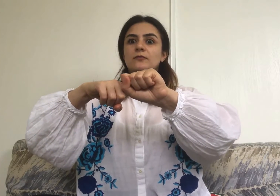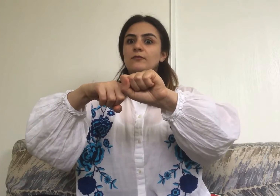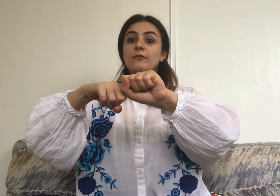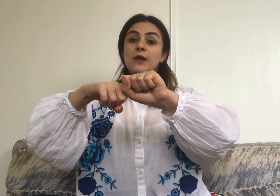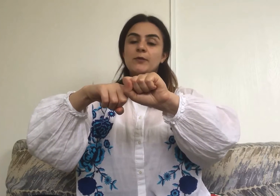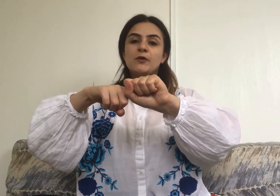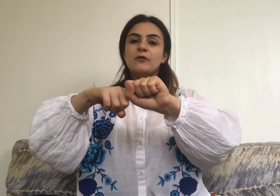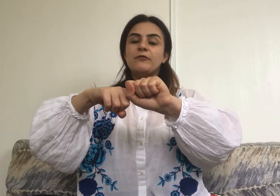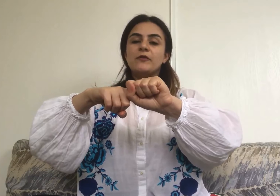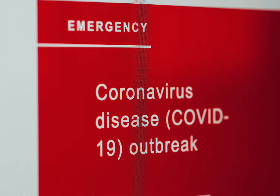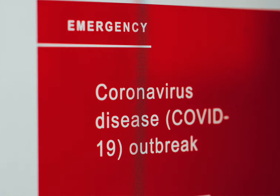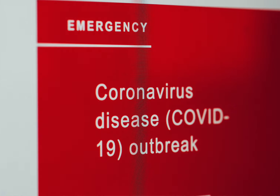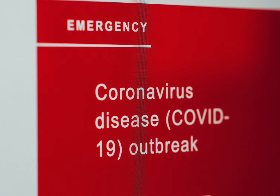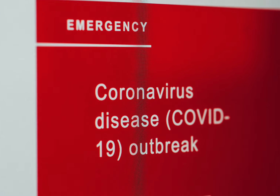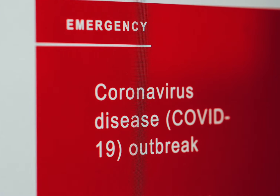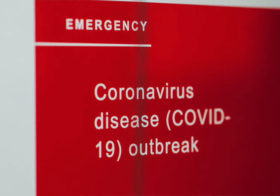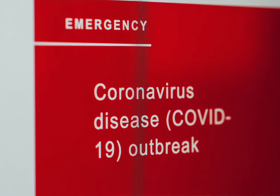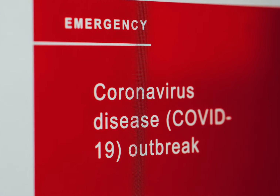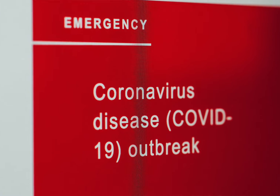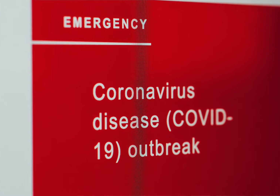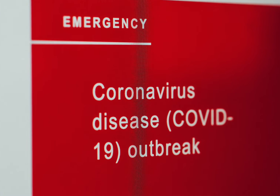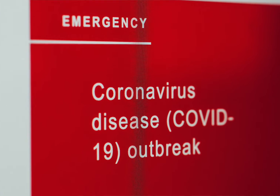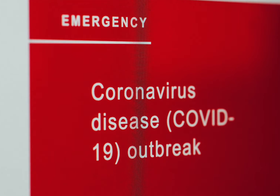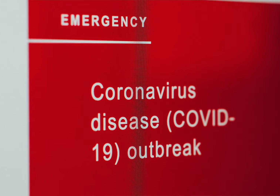Maybe you have fears of getting the virus.